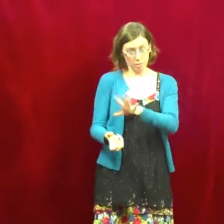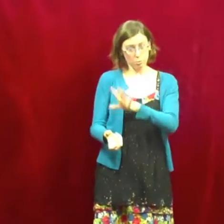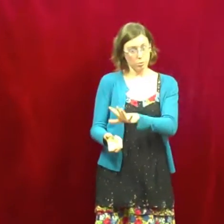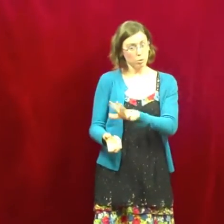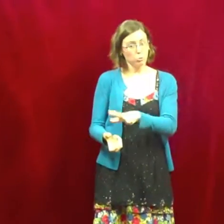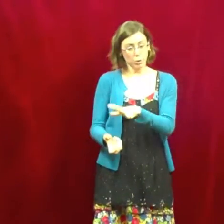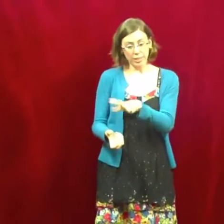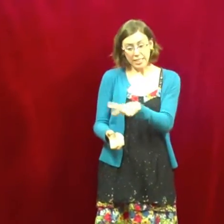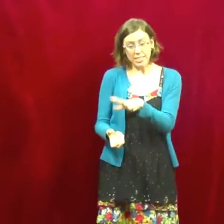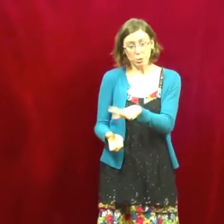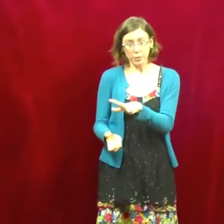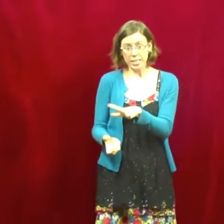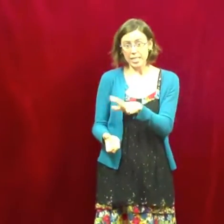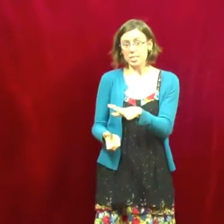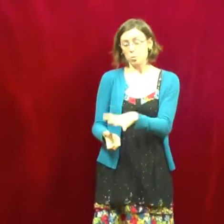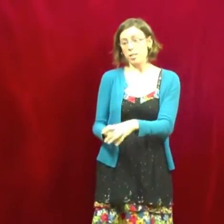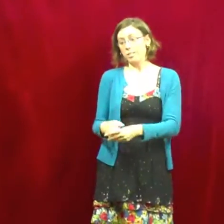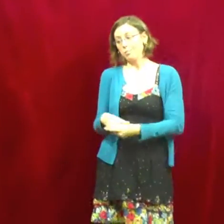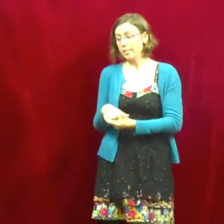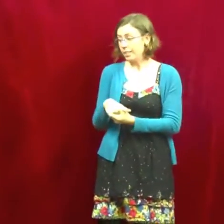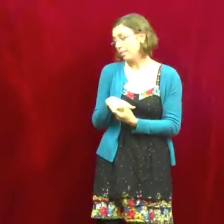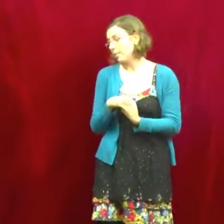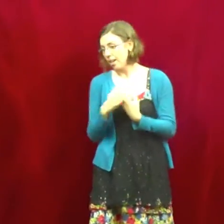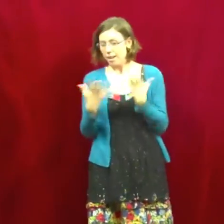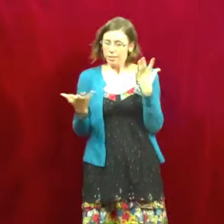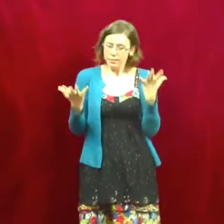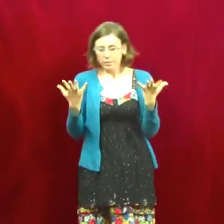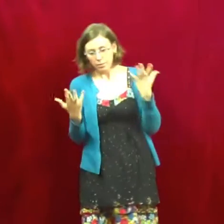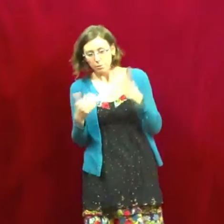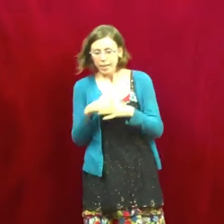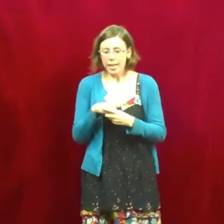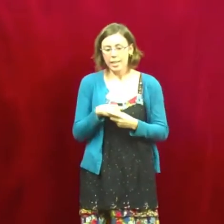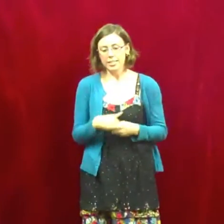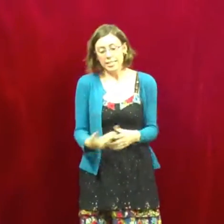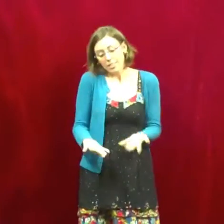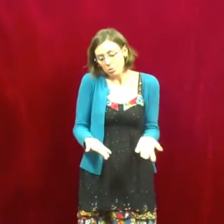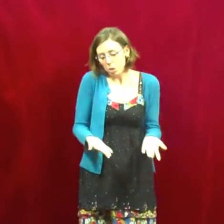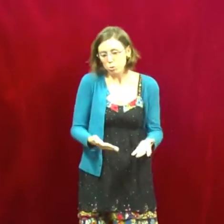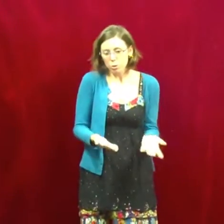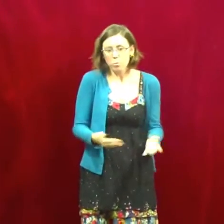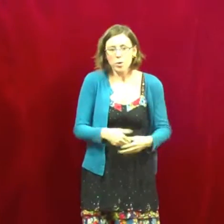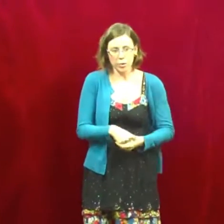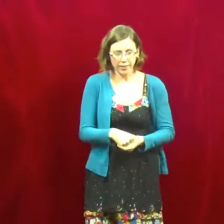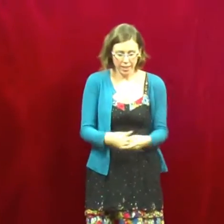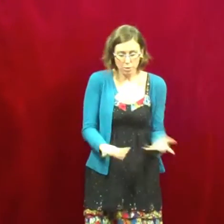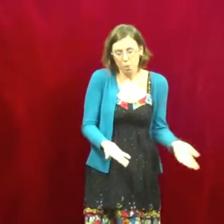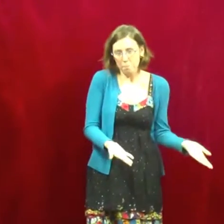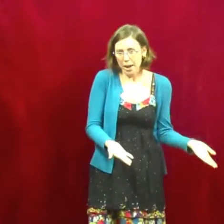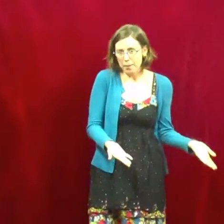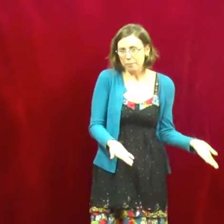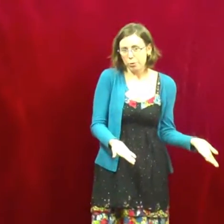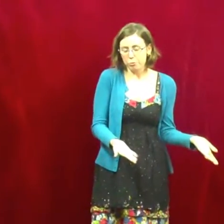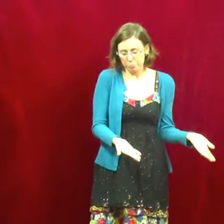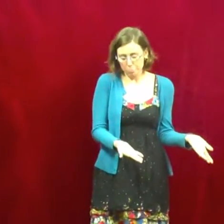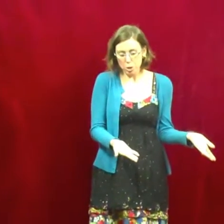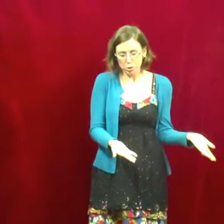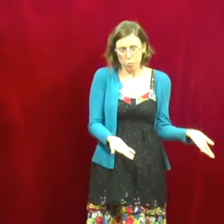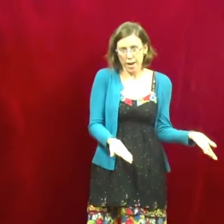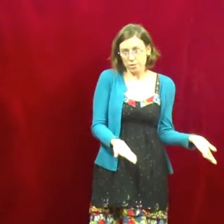you, you really need to read this one. And I was like, okay. Cause he's, you know, sort of wondering, like, you brought a backpack full of books. Why don't